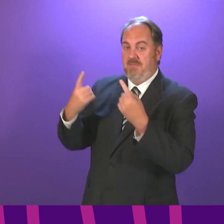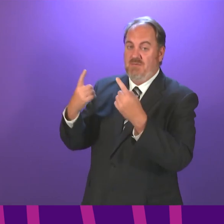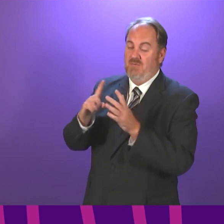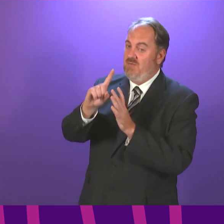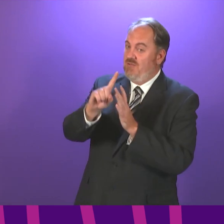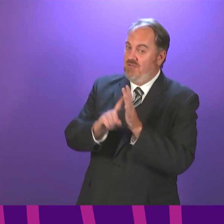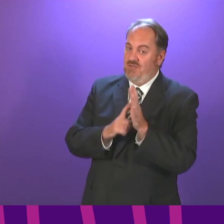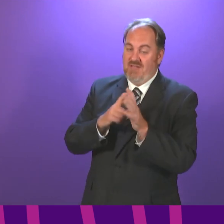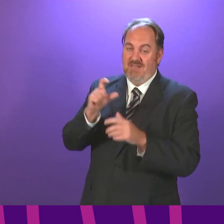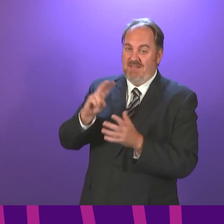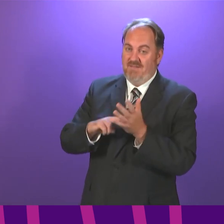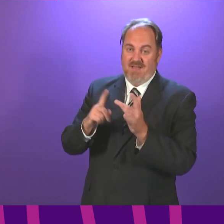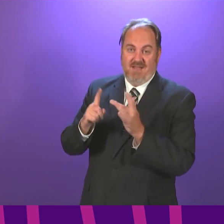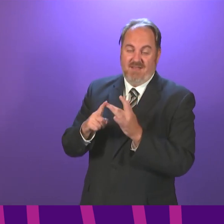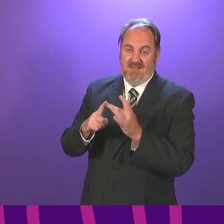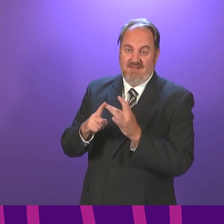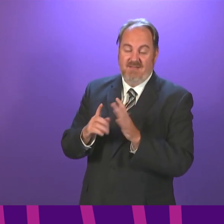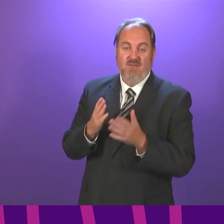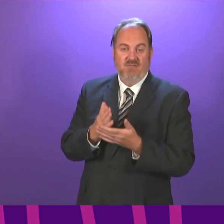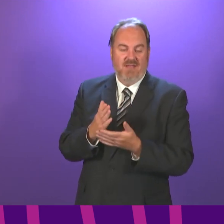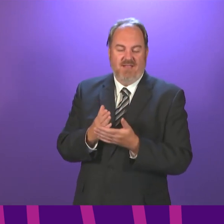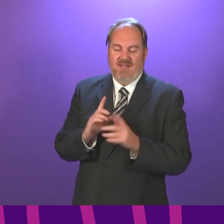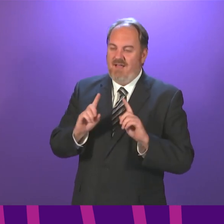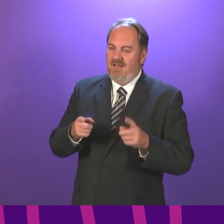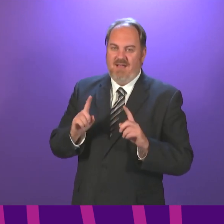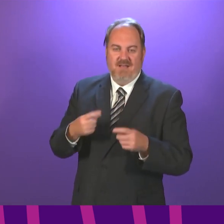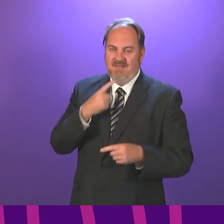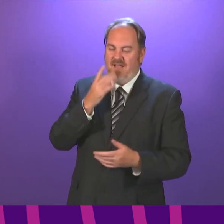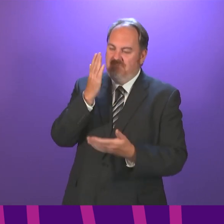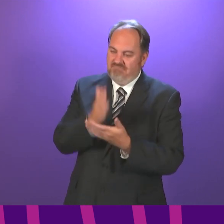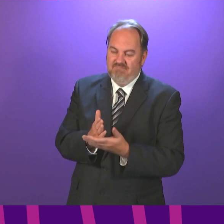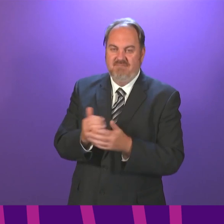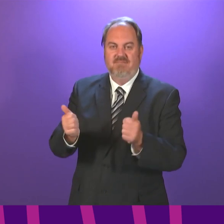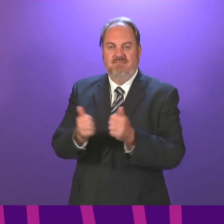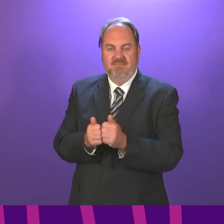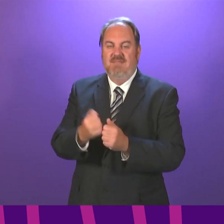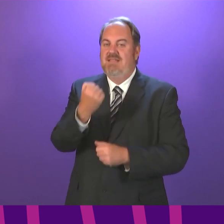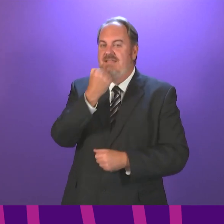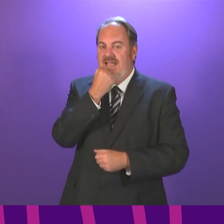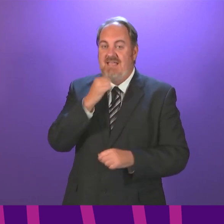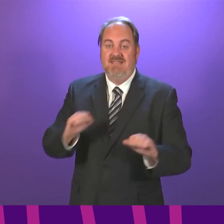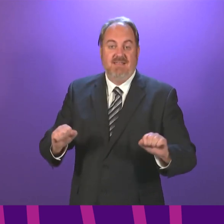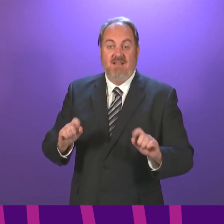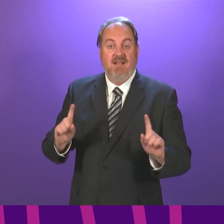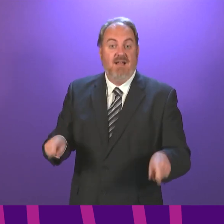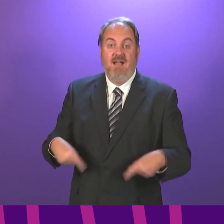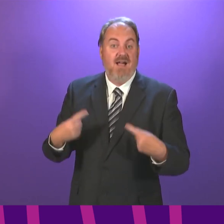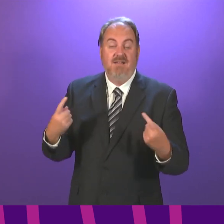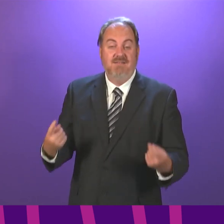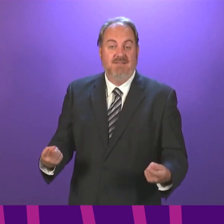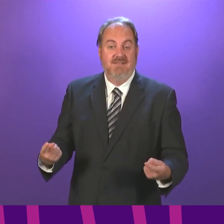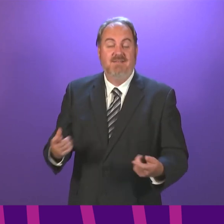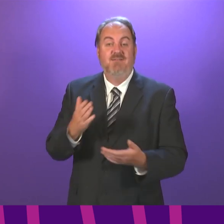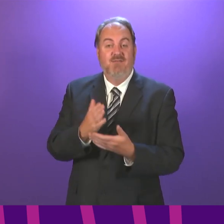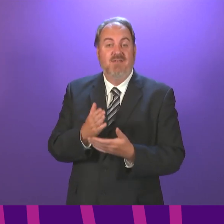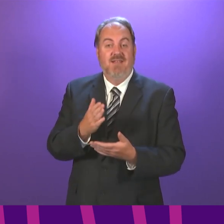some different approach. So, before getting into commitments to dates, we need to see what that advice is. What I can say is that we will move